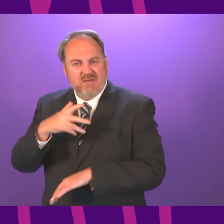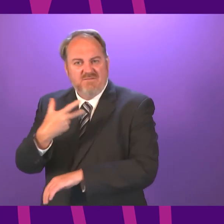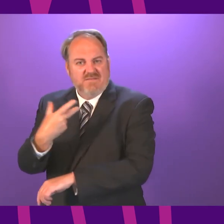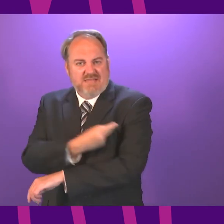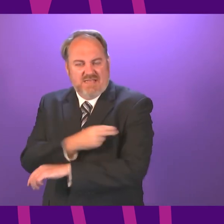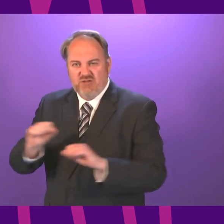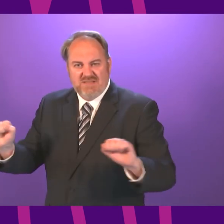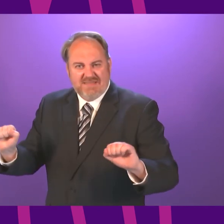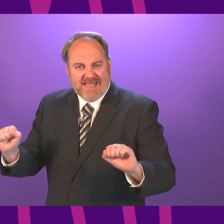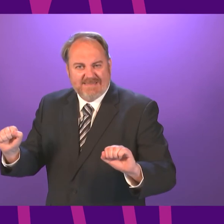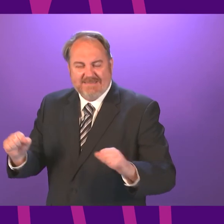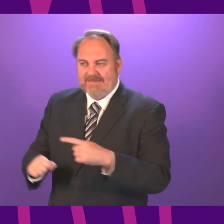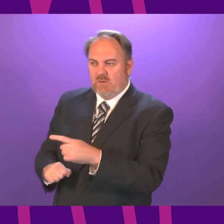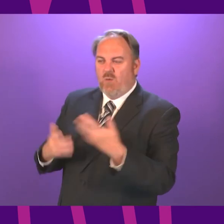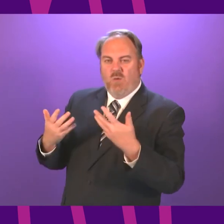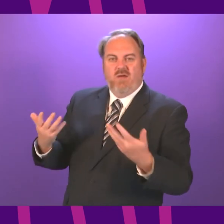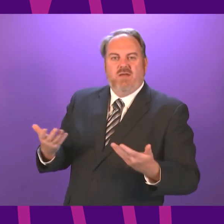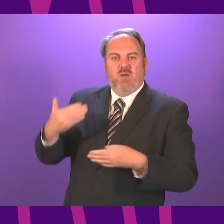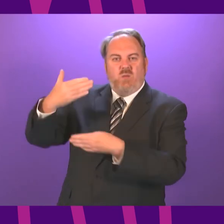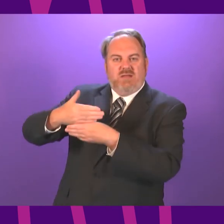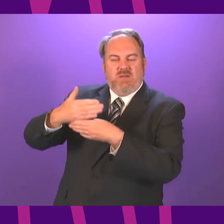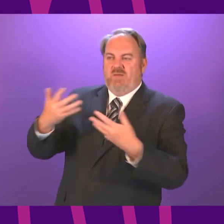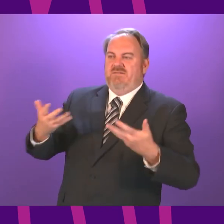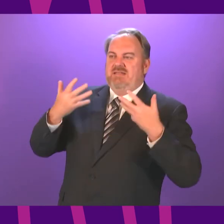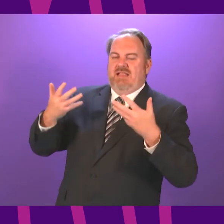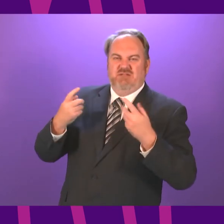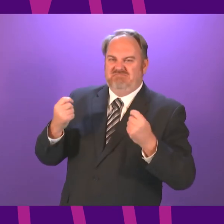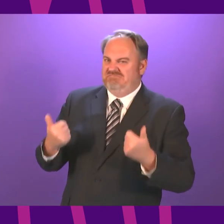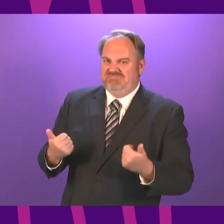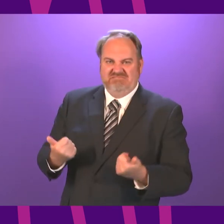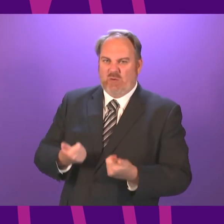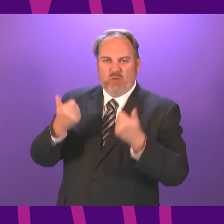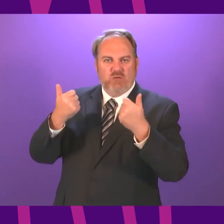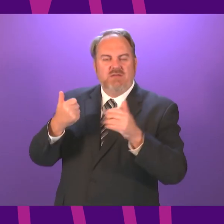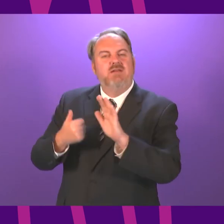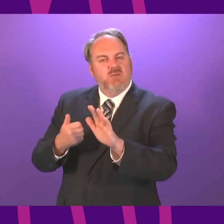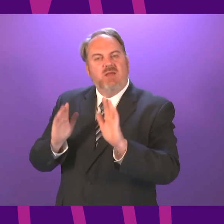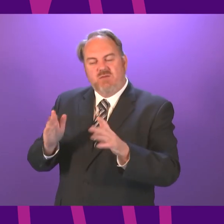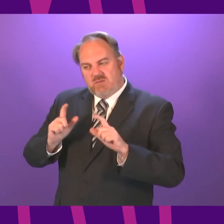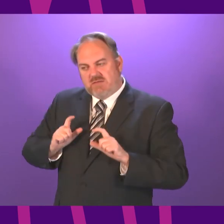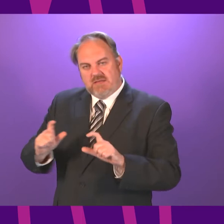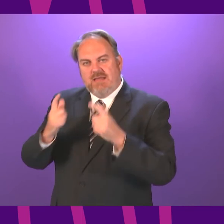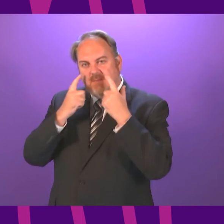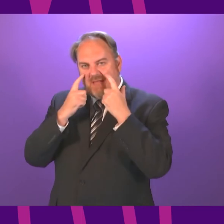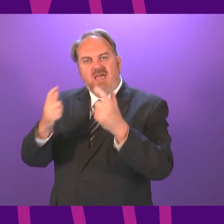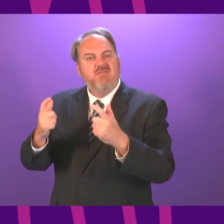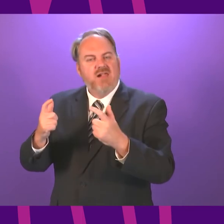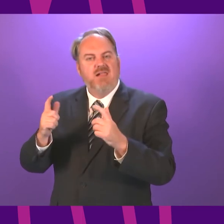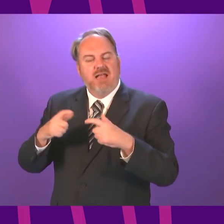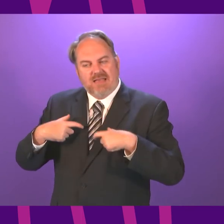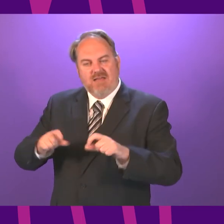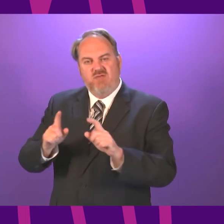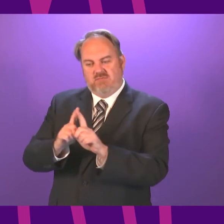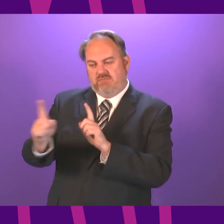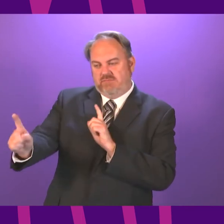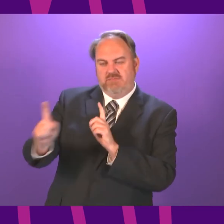place where the ventilation is not particularly good, it would make sense to continue to pay attention to a safe distance to people